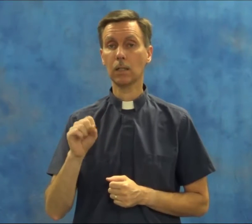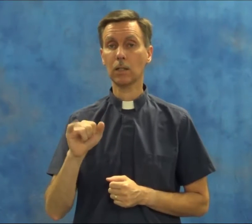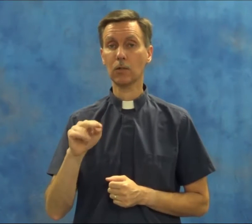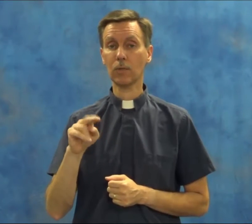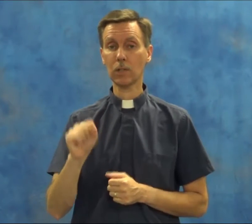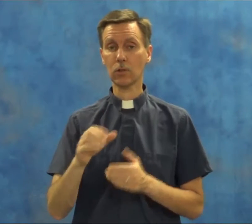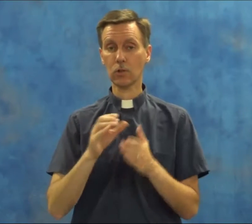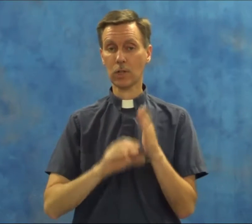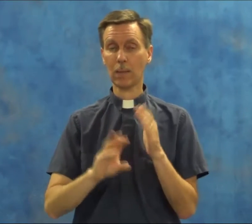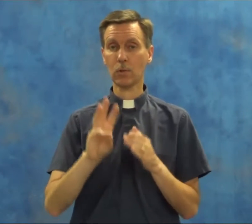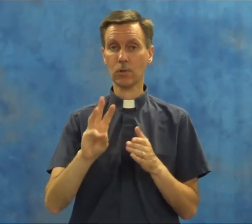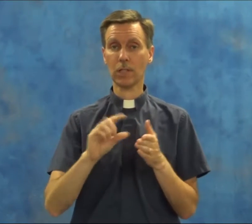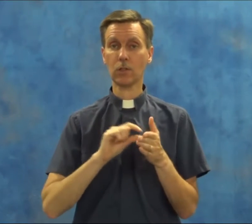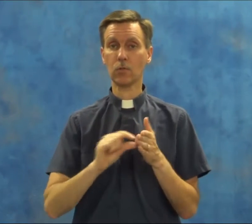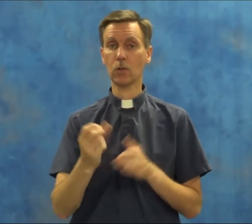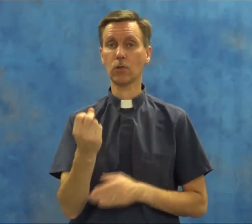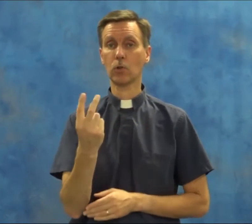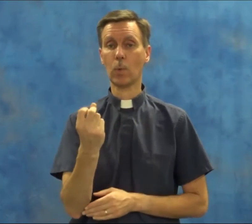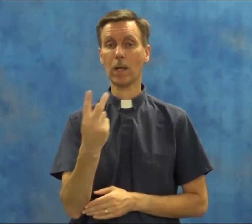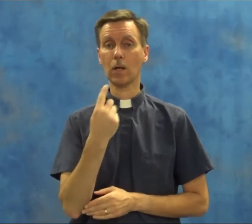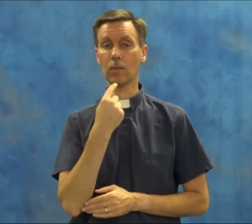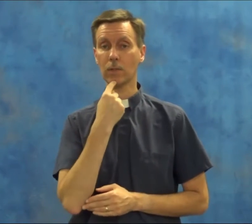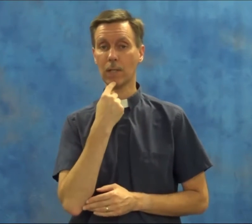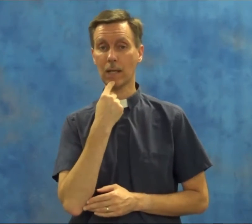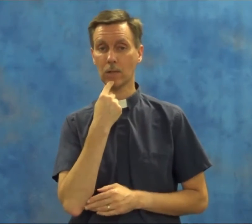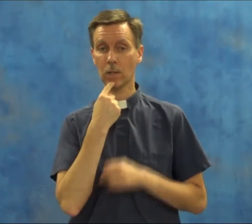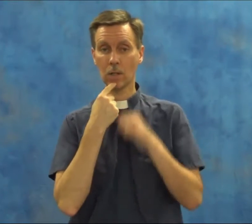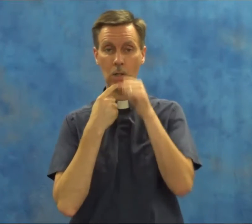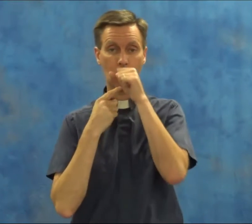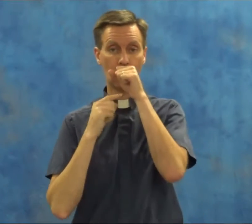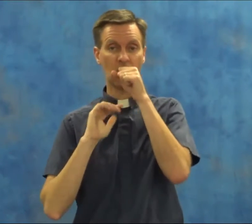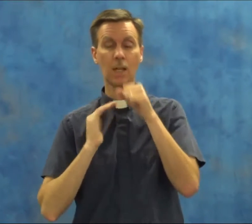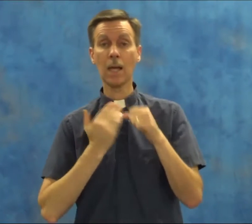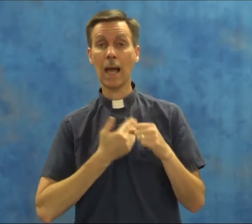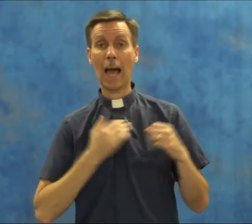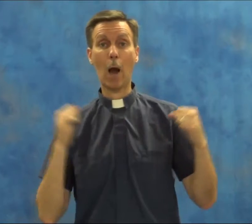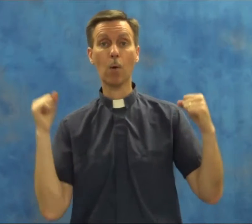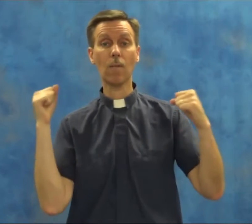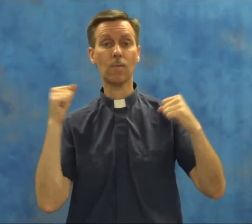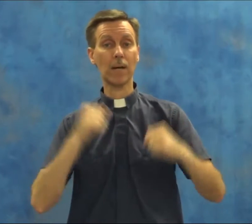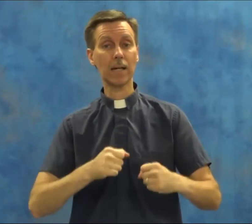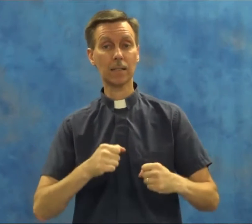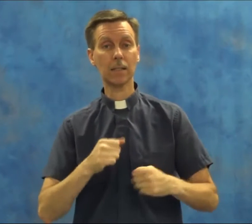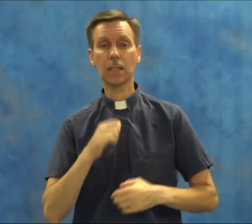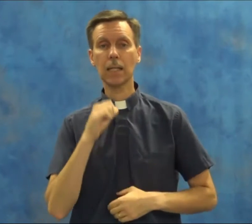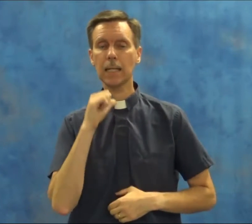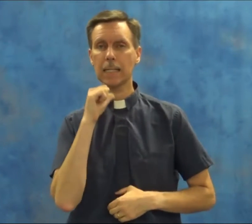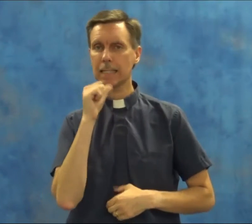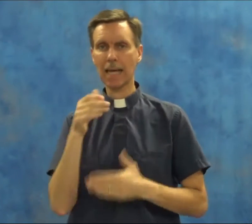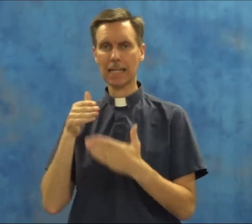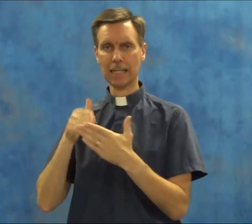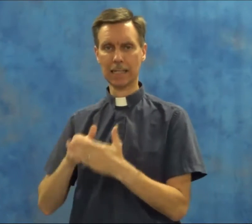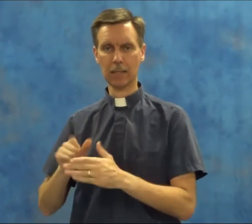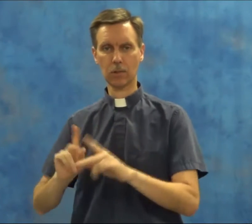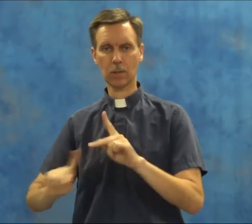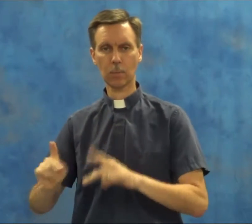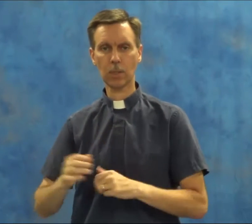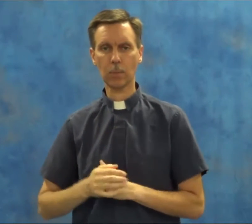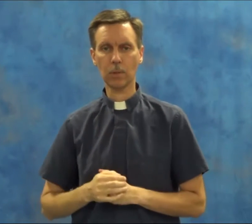Ephesians chapter 6 verse 12 says, Our fight is not against people.